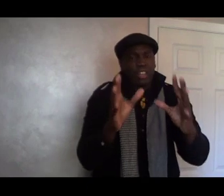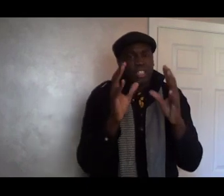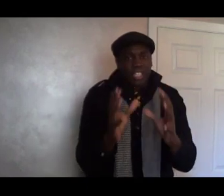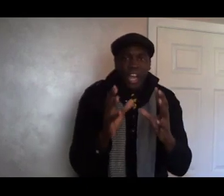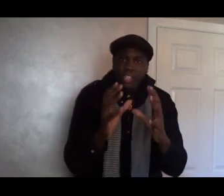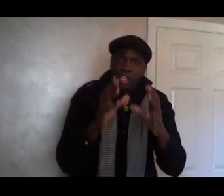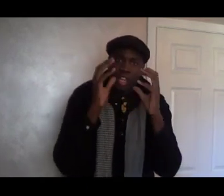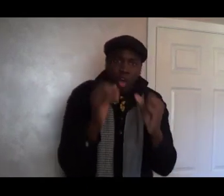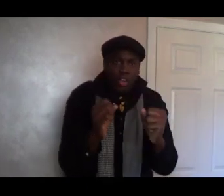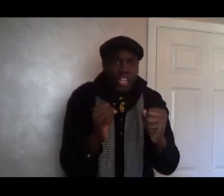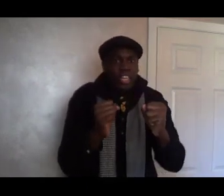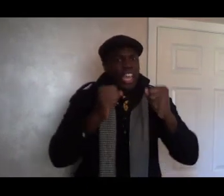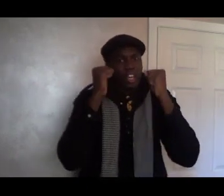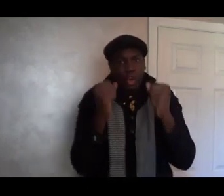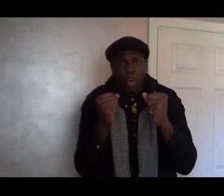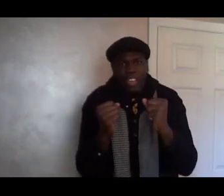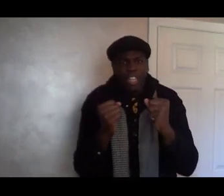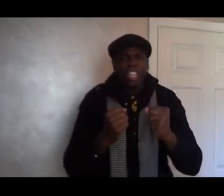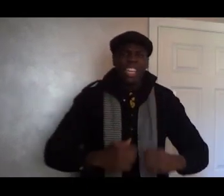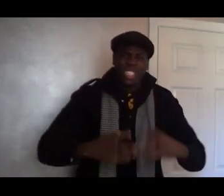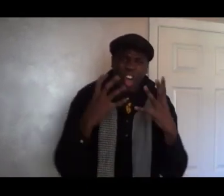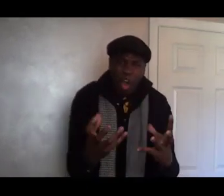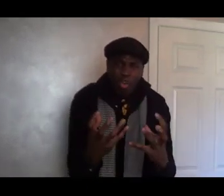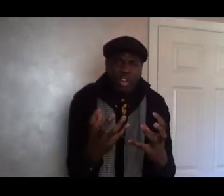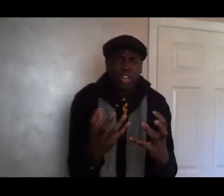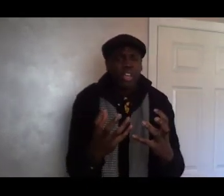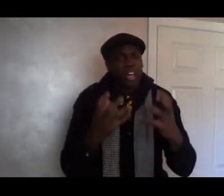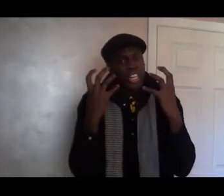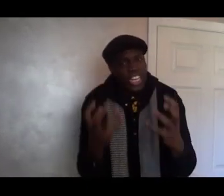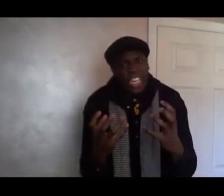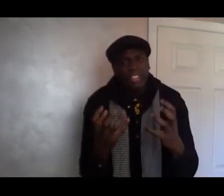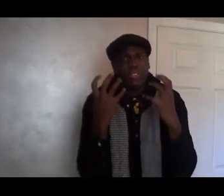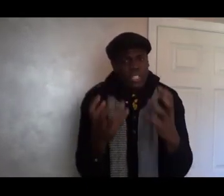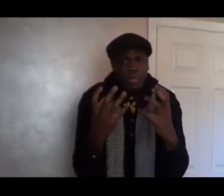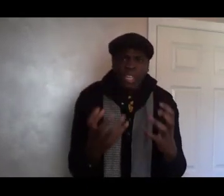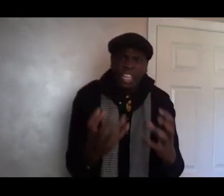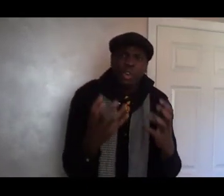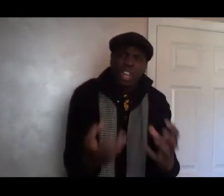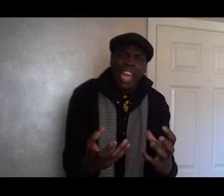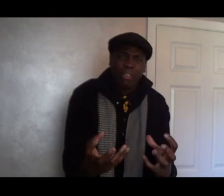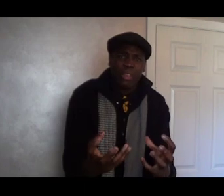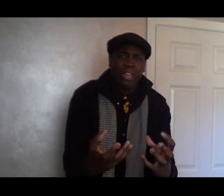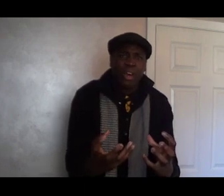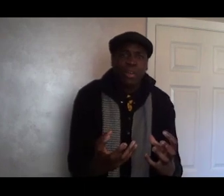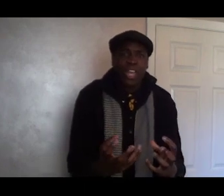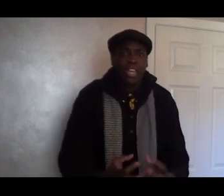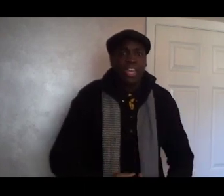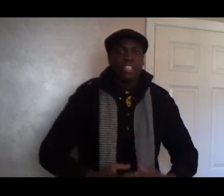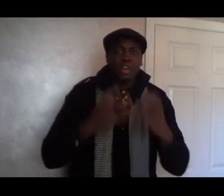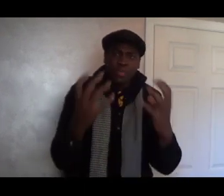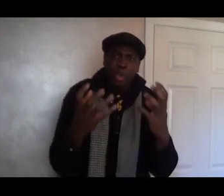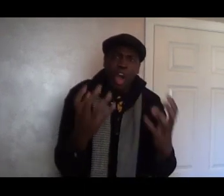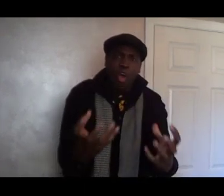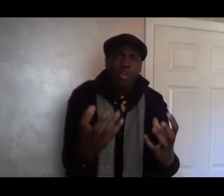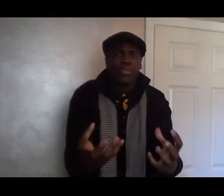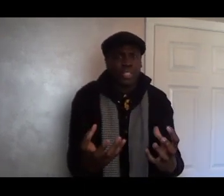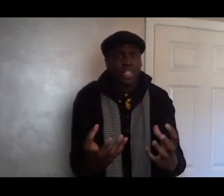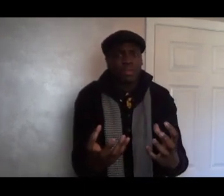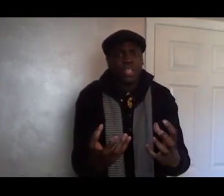A desire is a longing and a craving. It's a hunger, a need for something in your life. Okay? So if you're hungry for something,